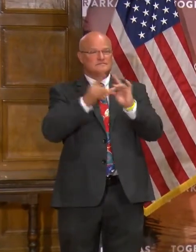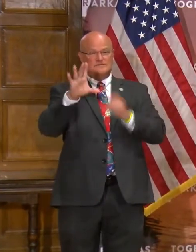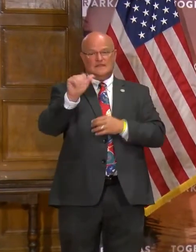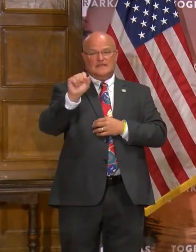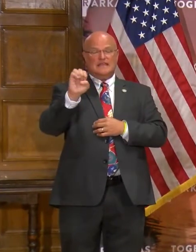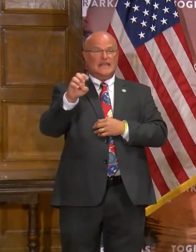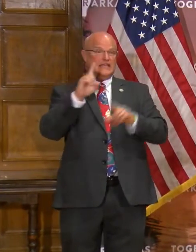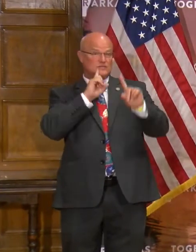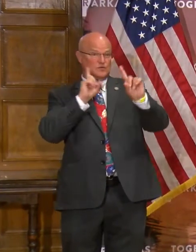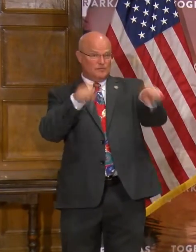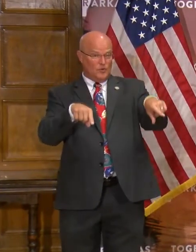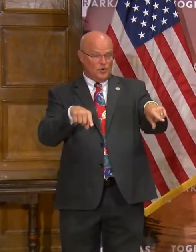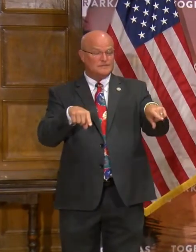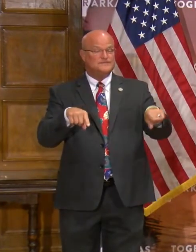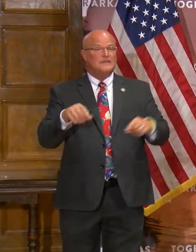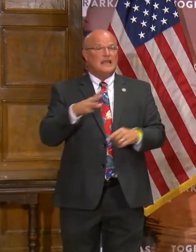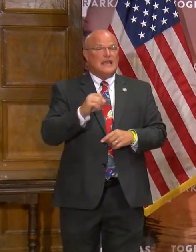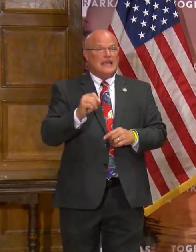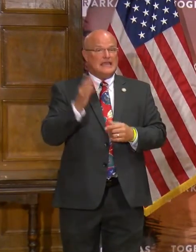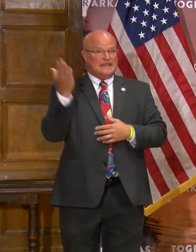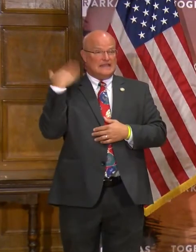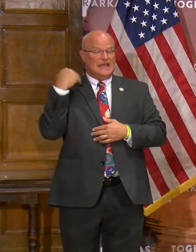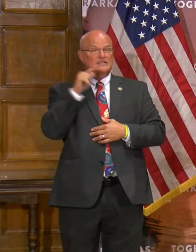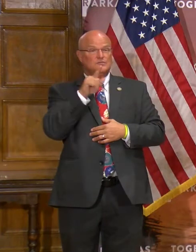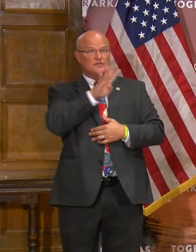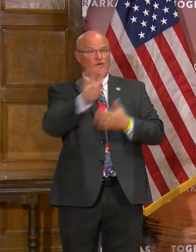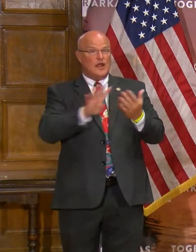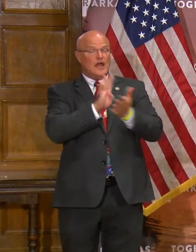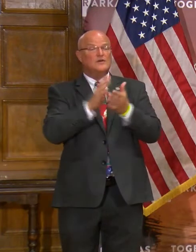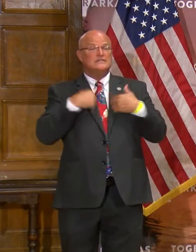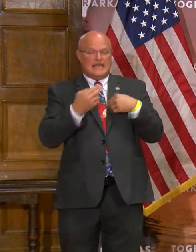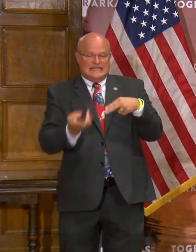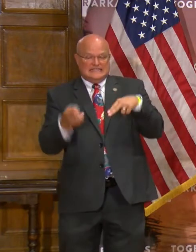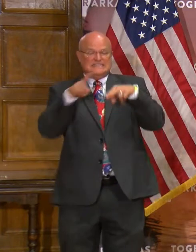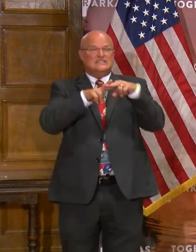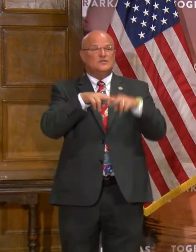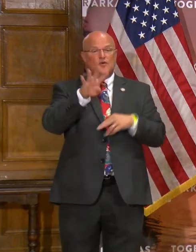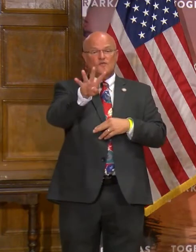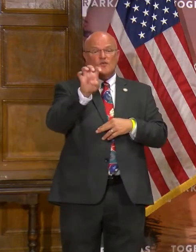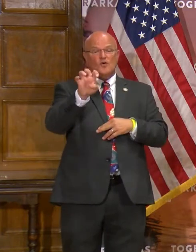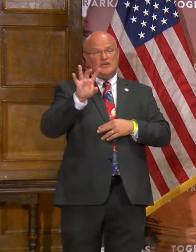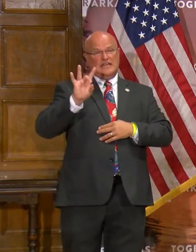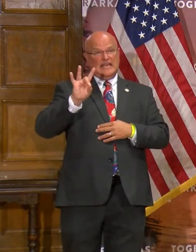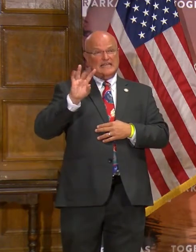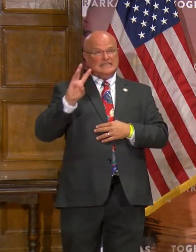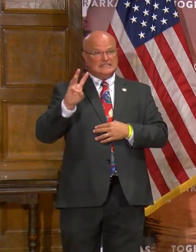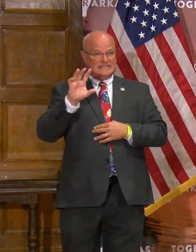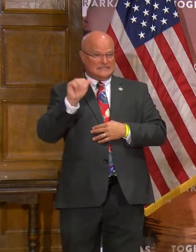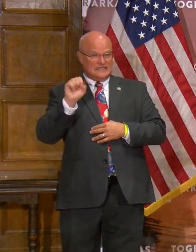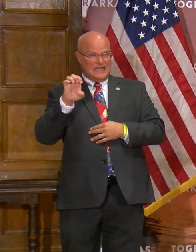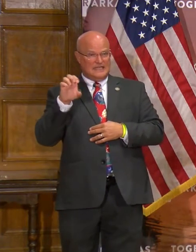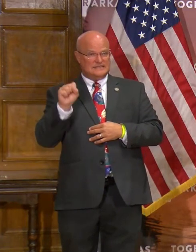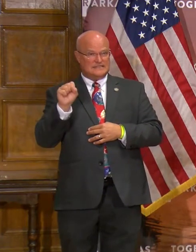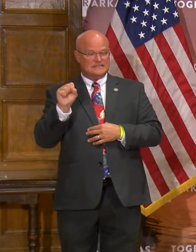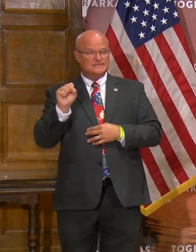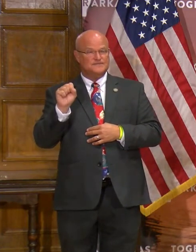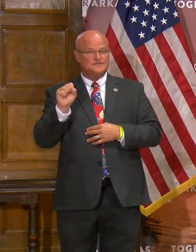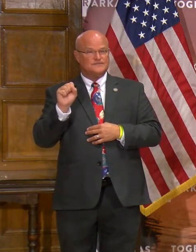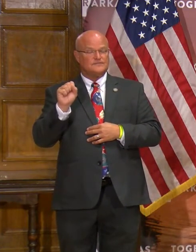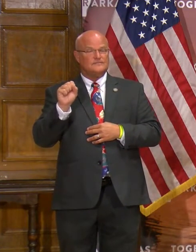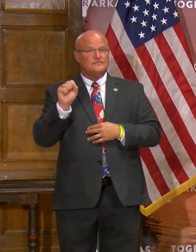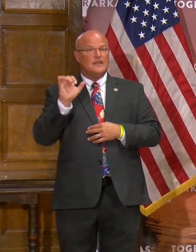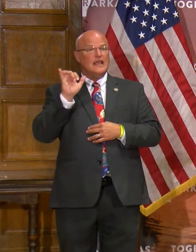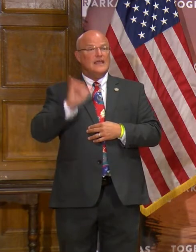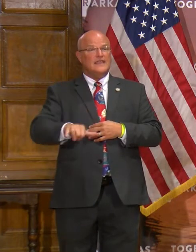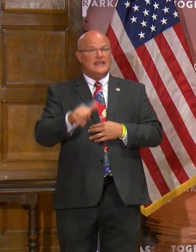report. And in the last 24 hours, we've had an additional 486 cases, which